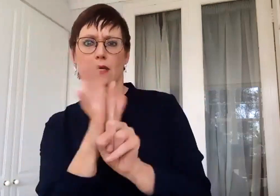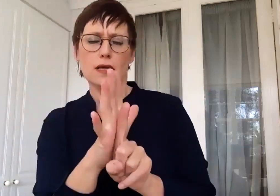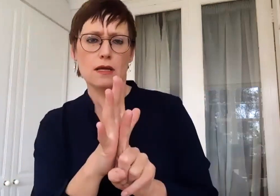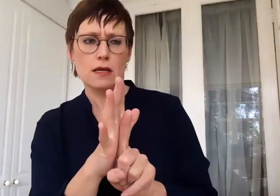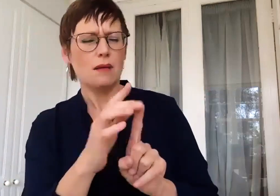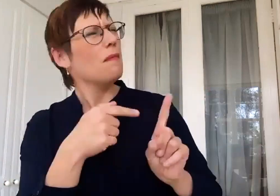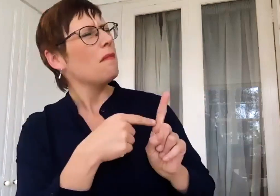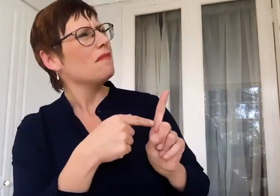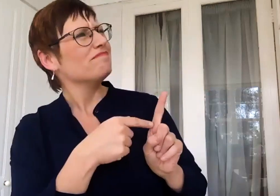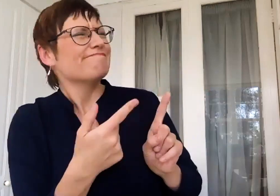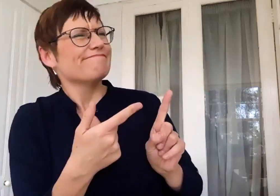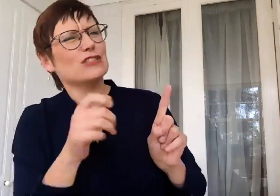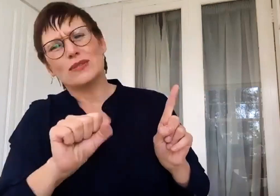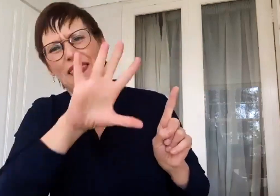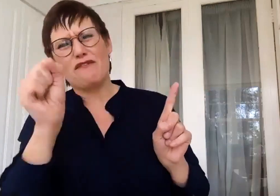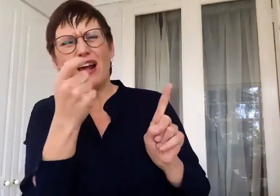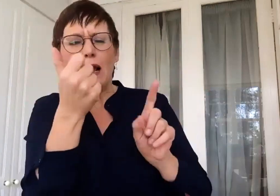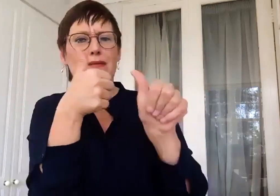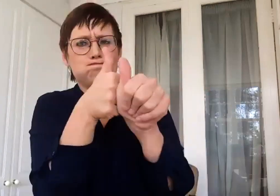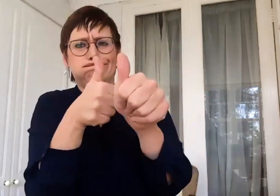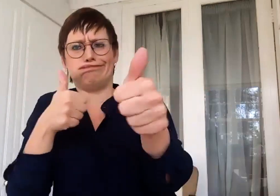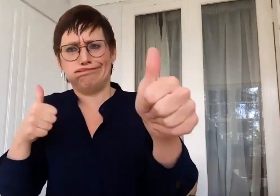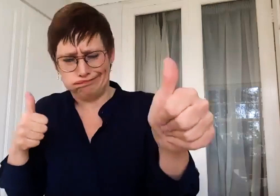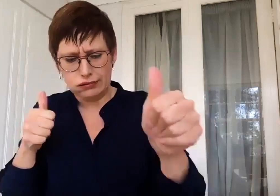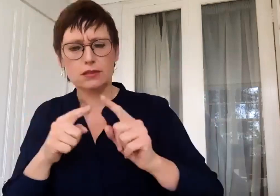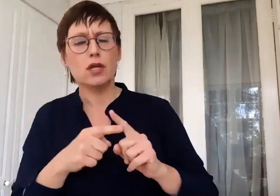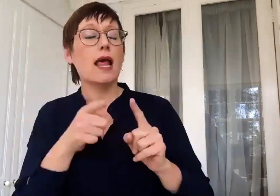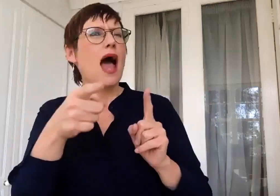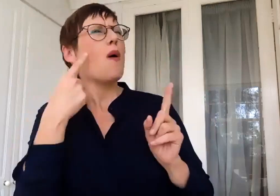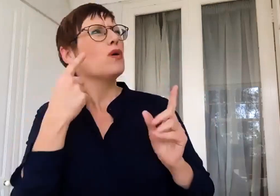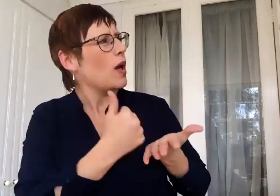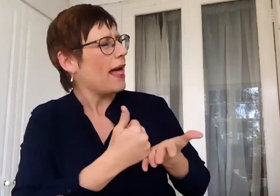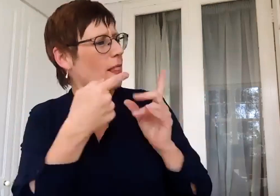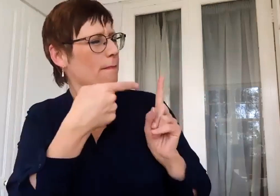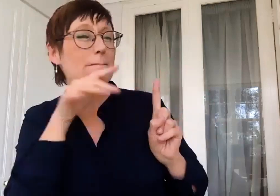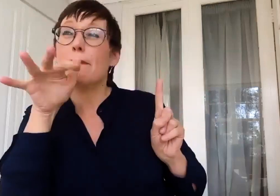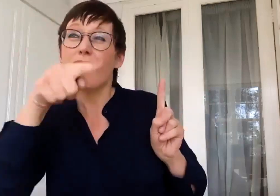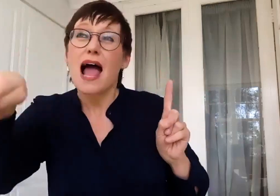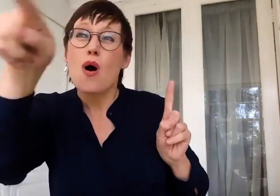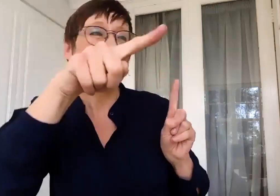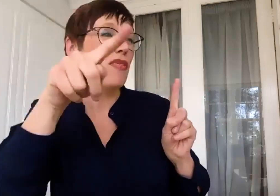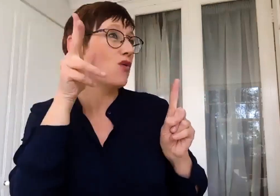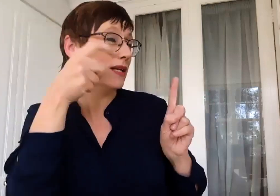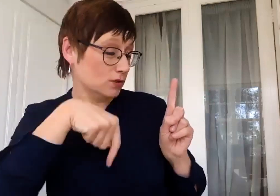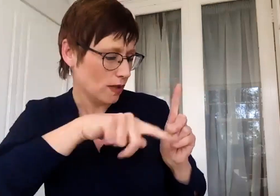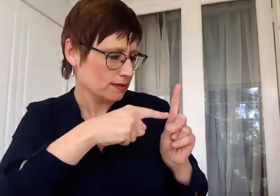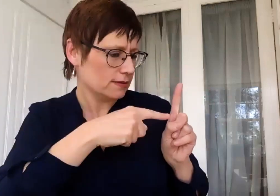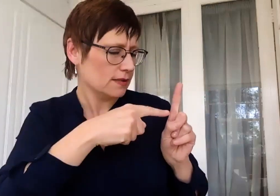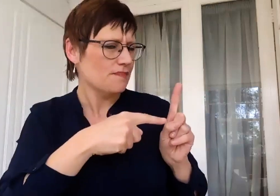matters and here I want you to help the public, the curious person who may not know